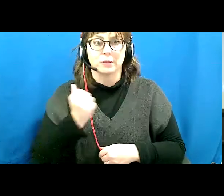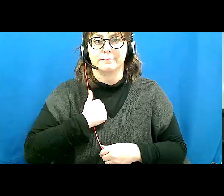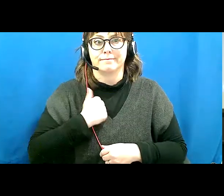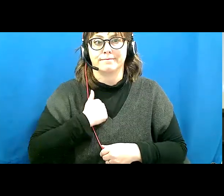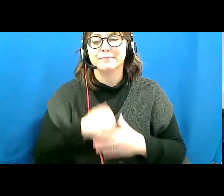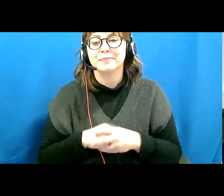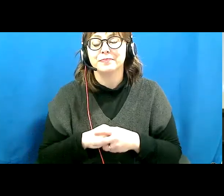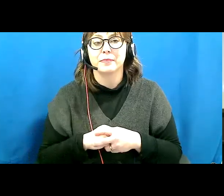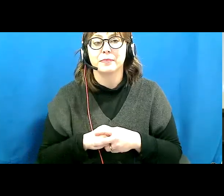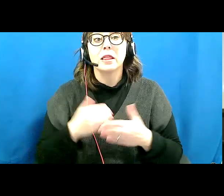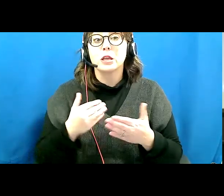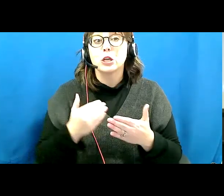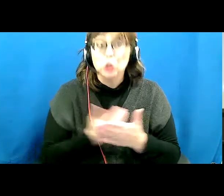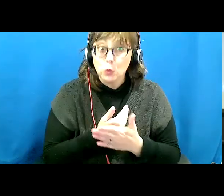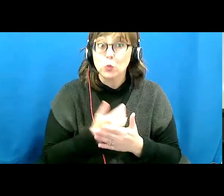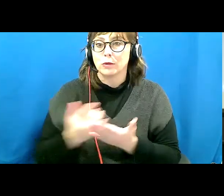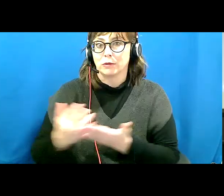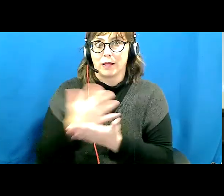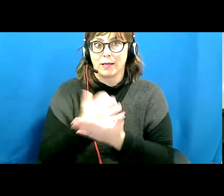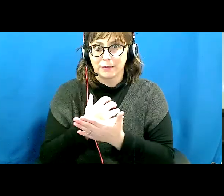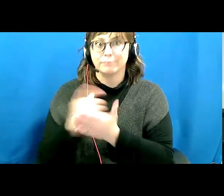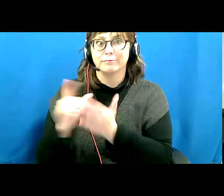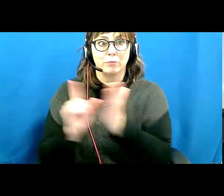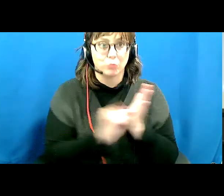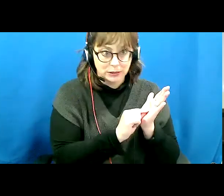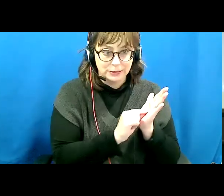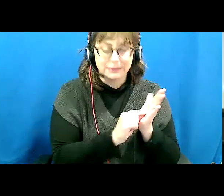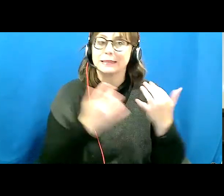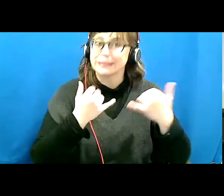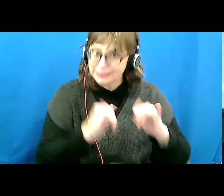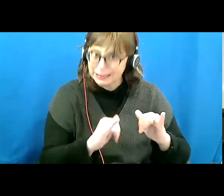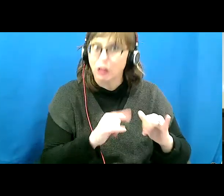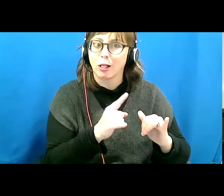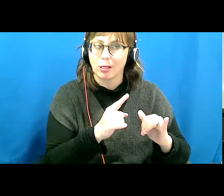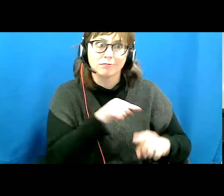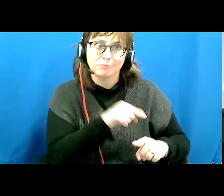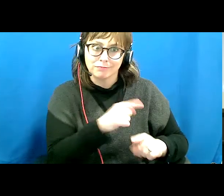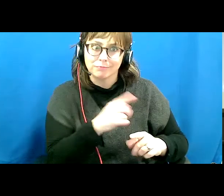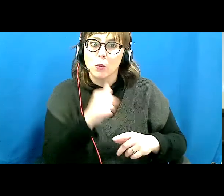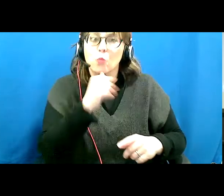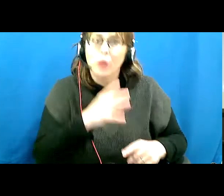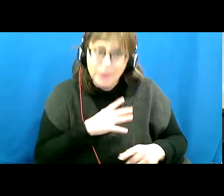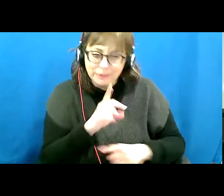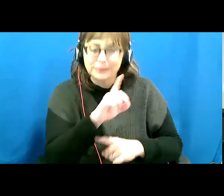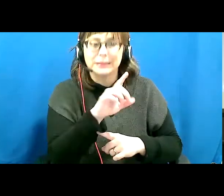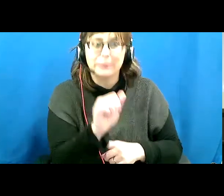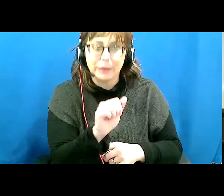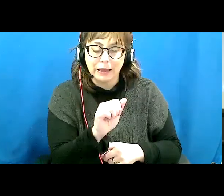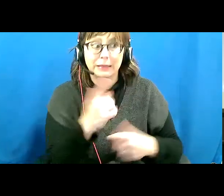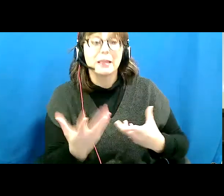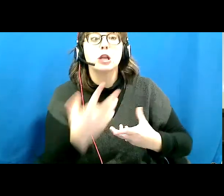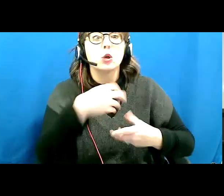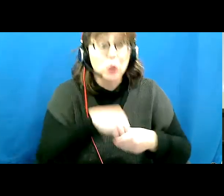This new follow-up collection, Still Living the Edges, builds on that impressive work and has even expanded its reach to include